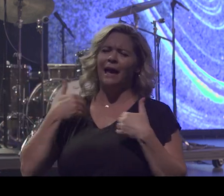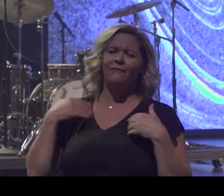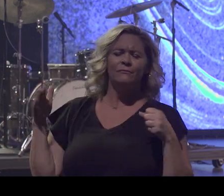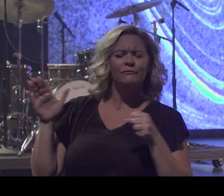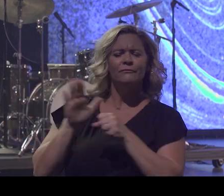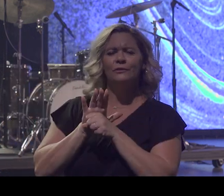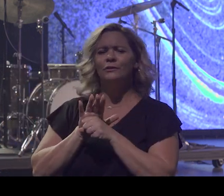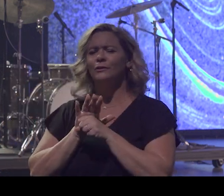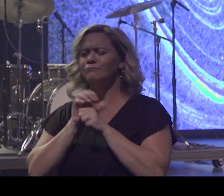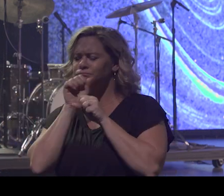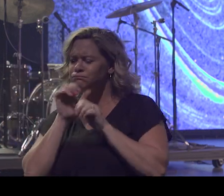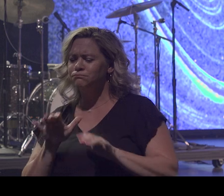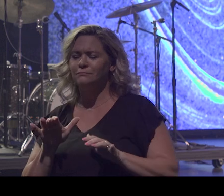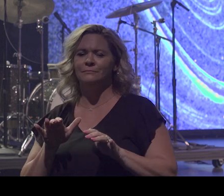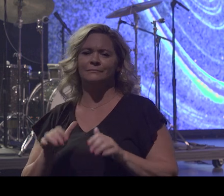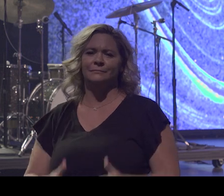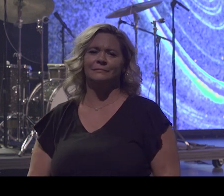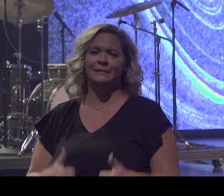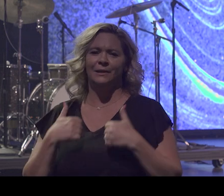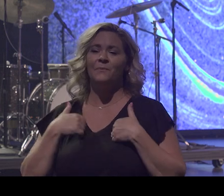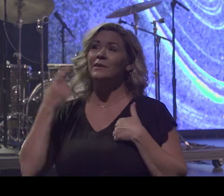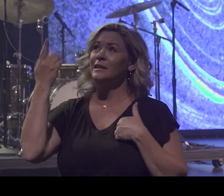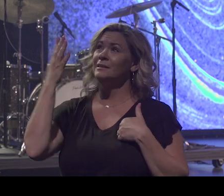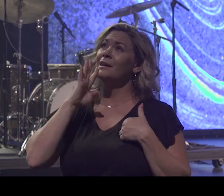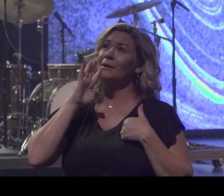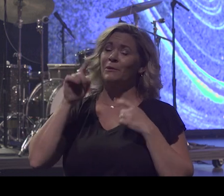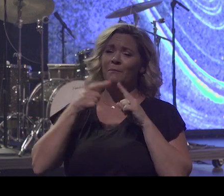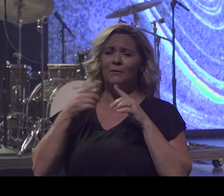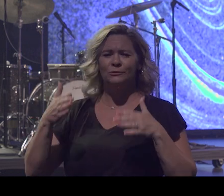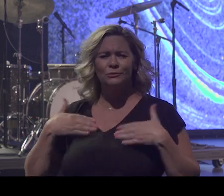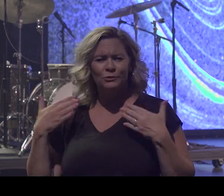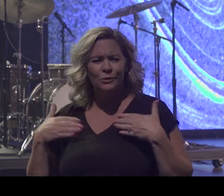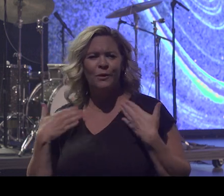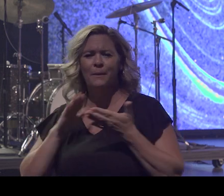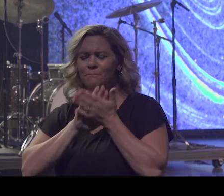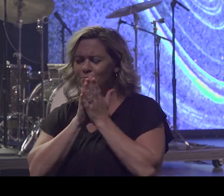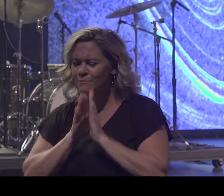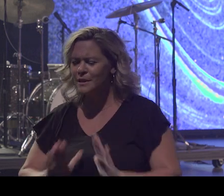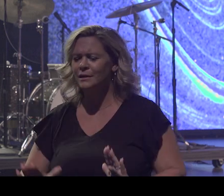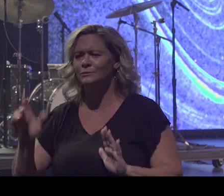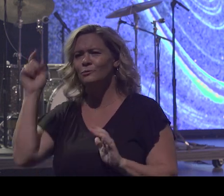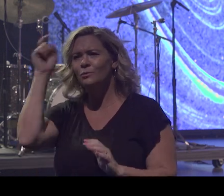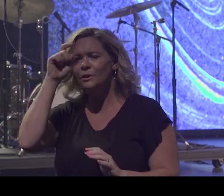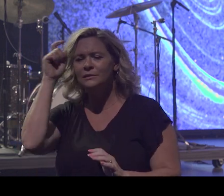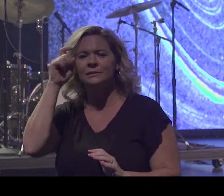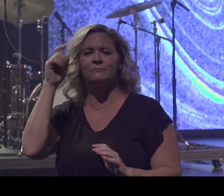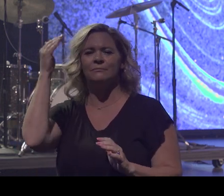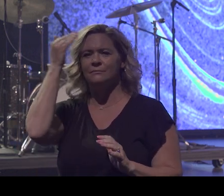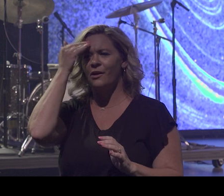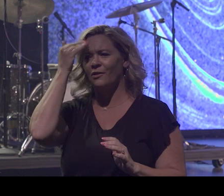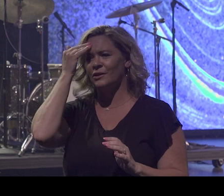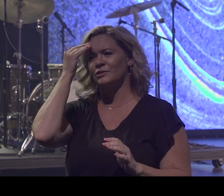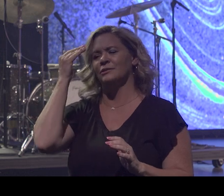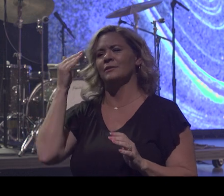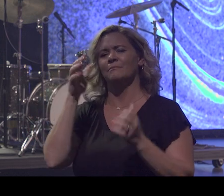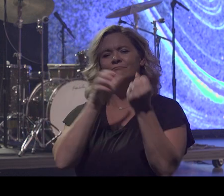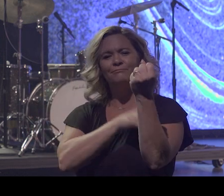You know what that means? He's talking about joy, peace, wisdom, knowledge, power. He's talking something